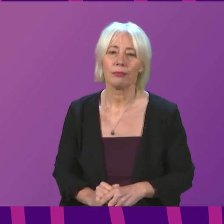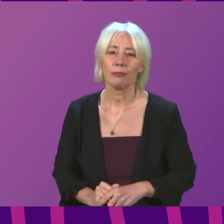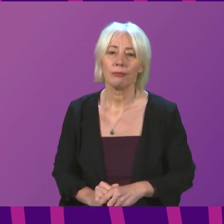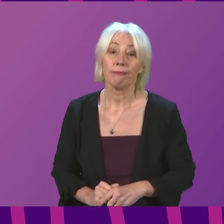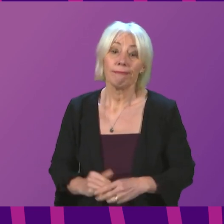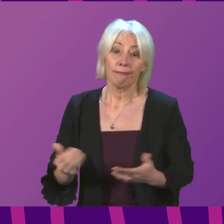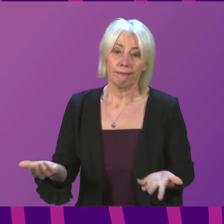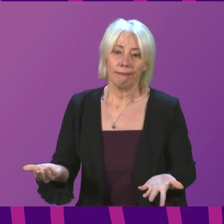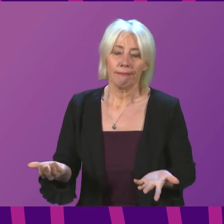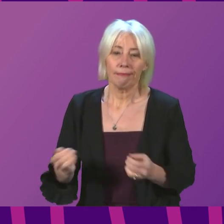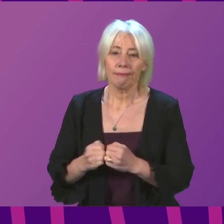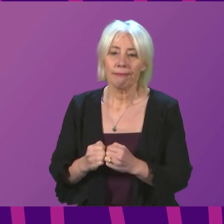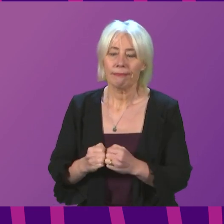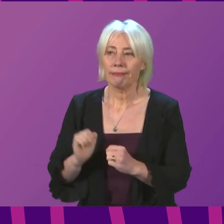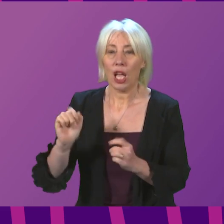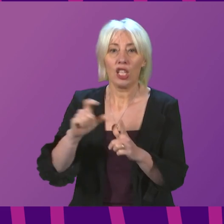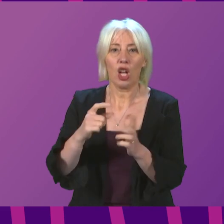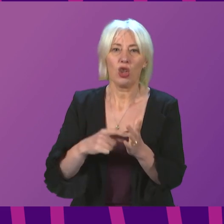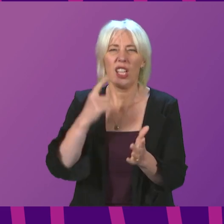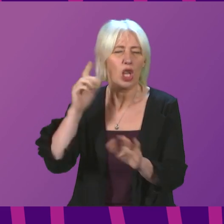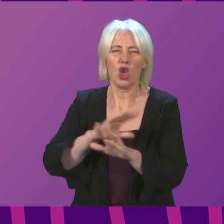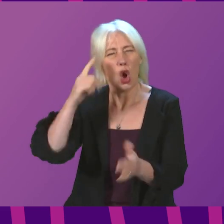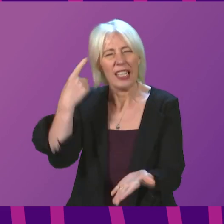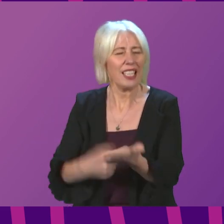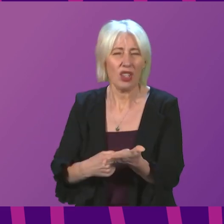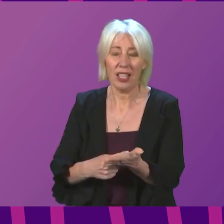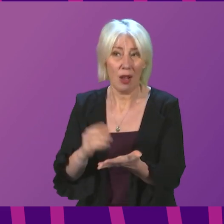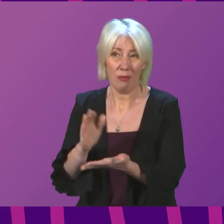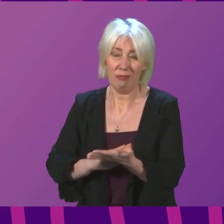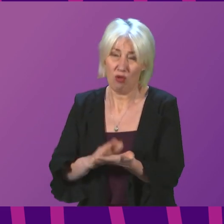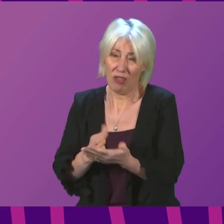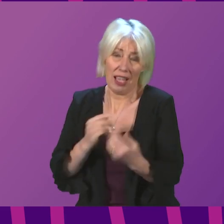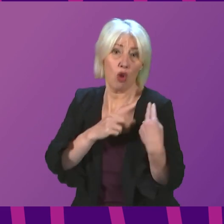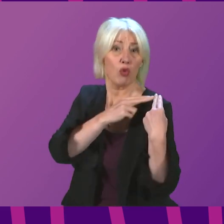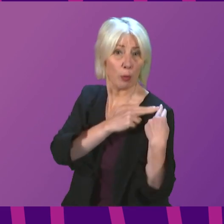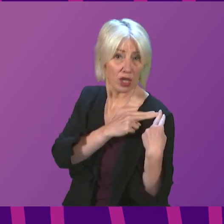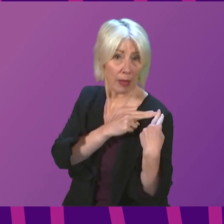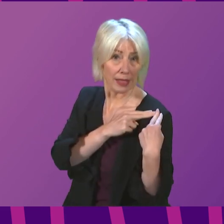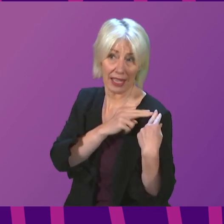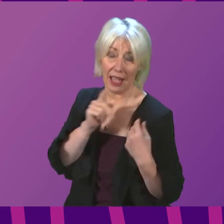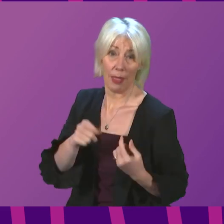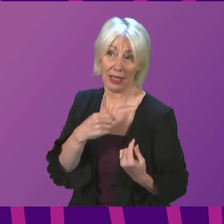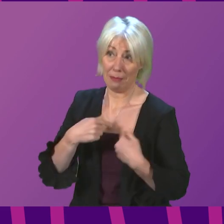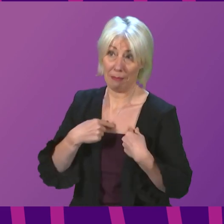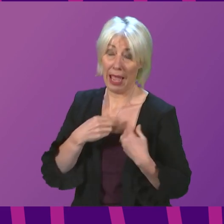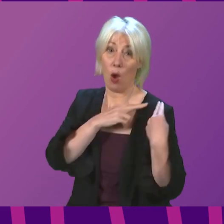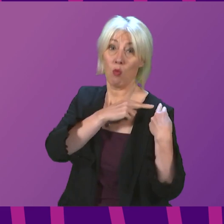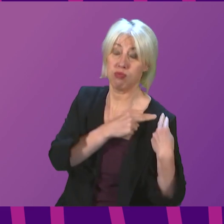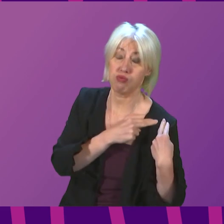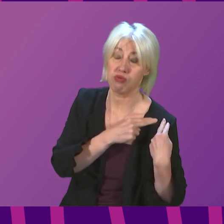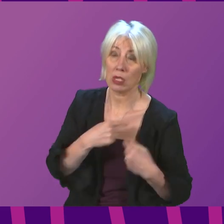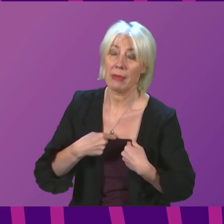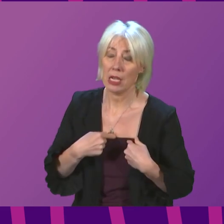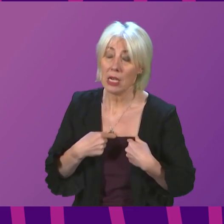Douglas Ross describes indecision as actually responsibility. That is the most important burden on my shoulders, to be